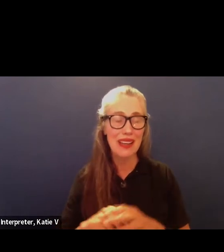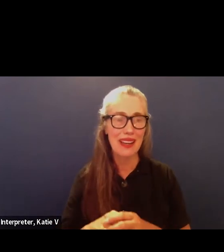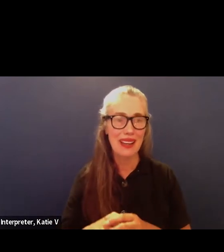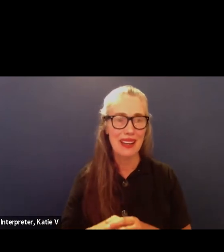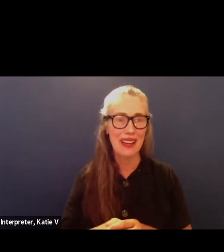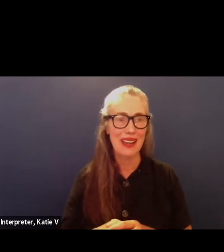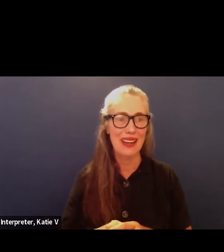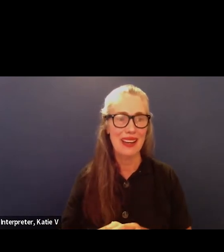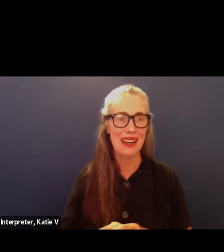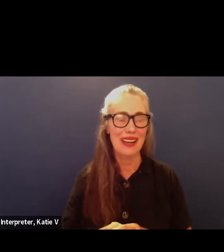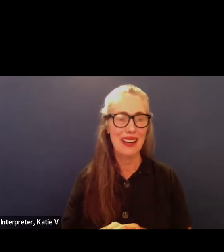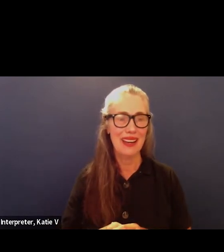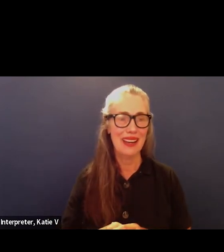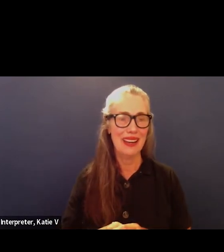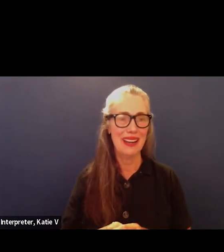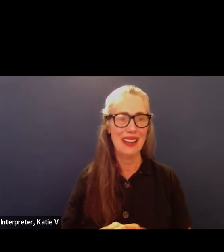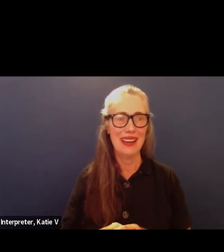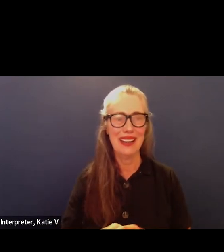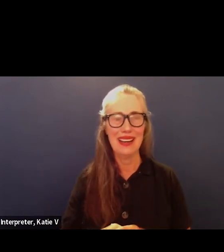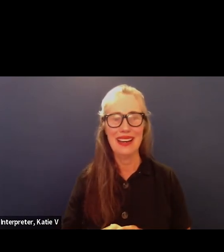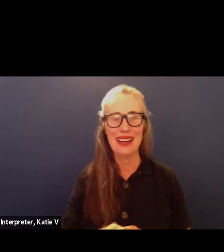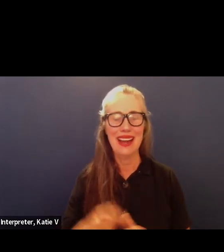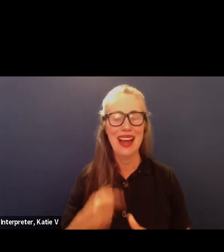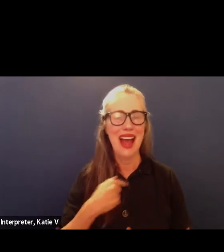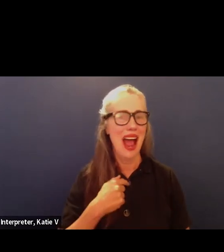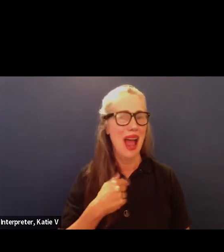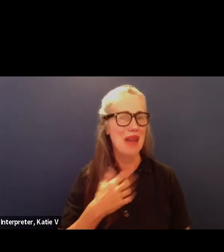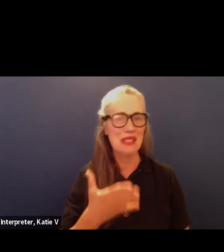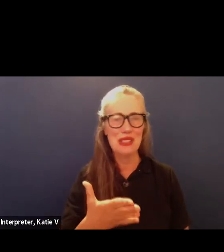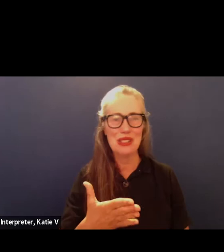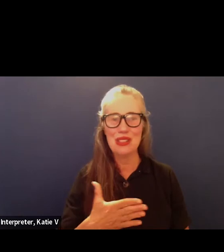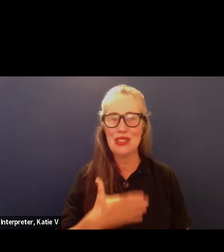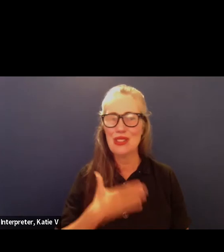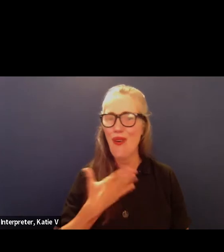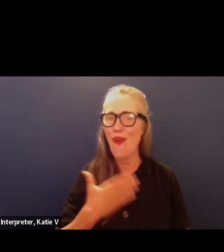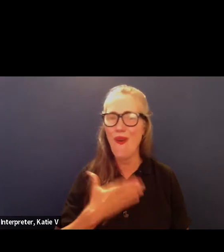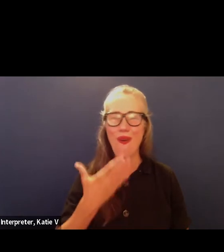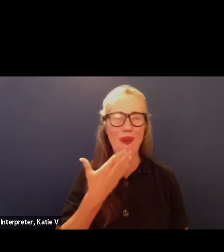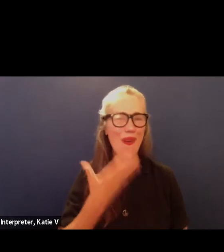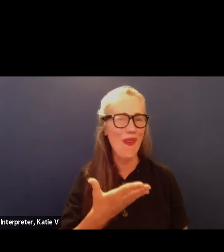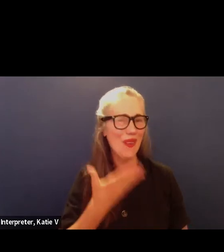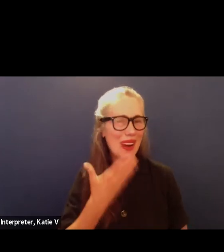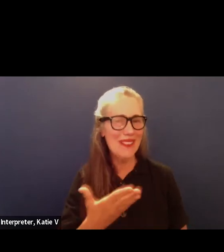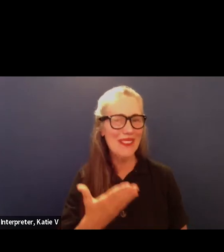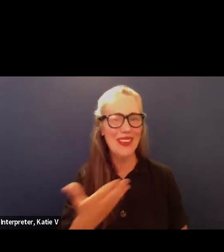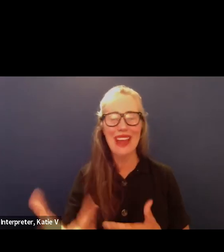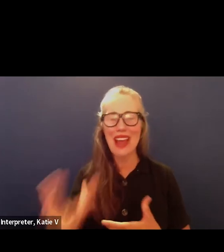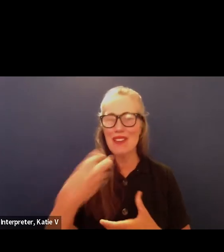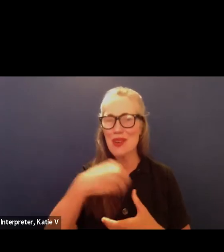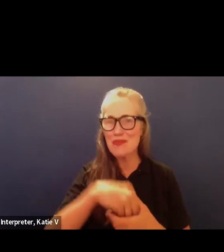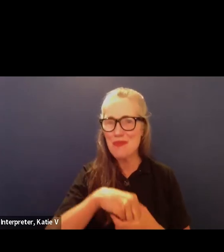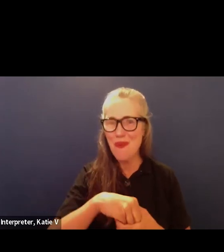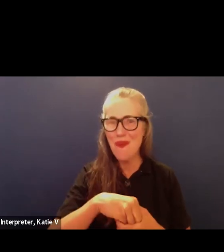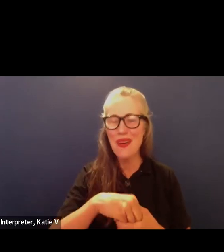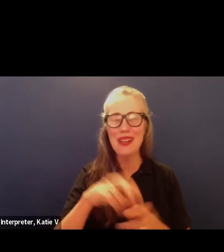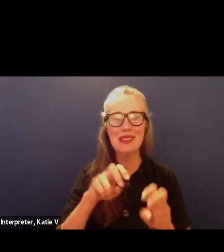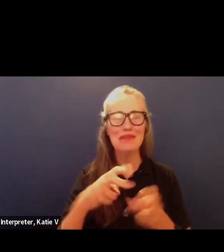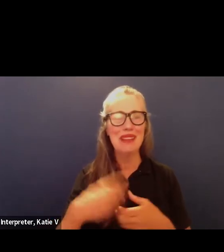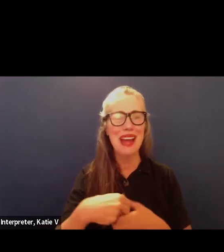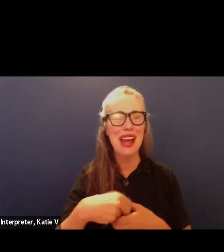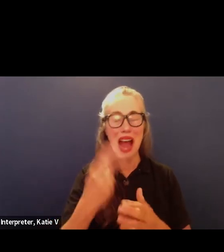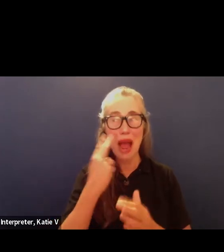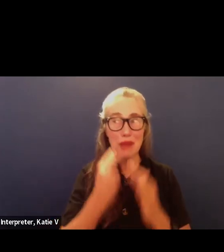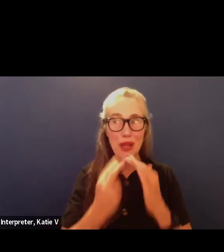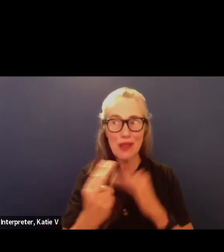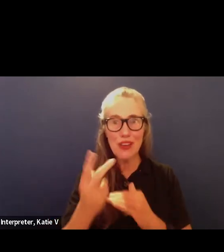because i'm so so grateful to have you on board i'm looking forward to this coming school